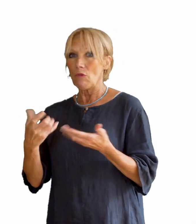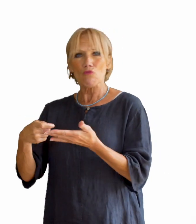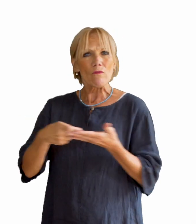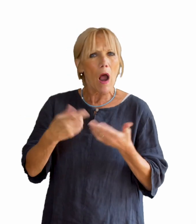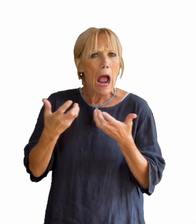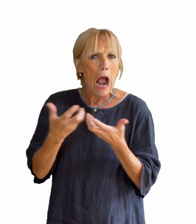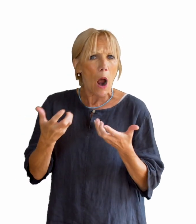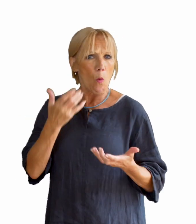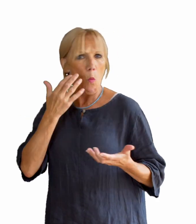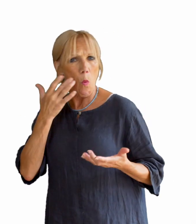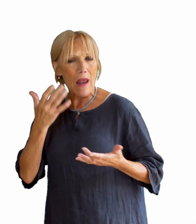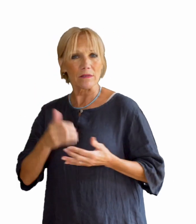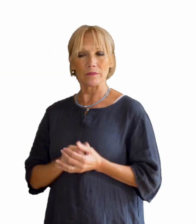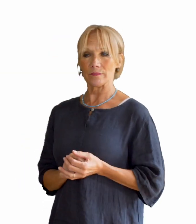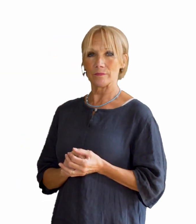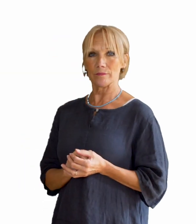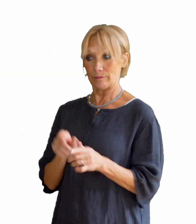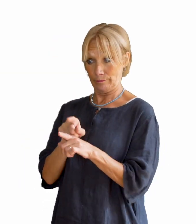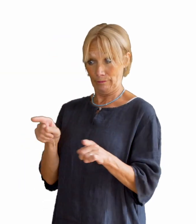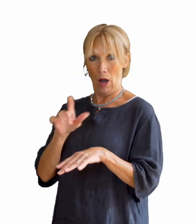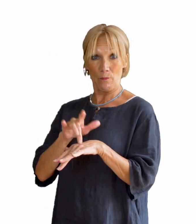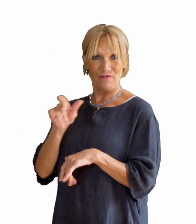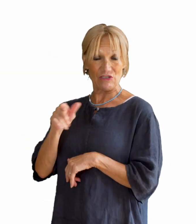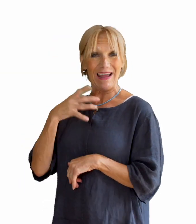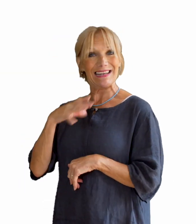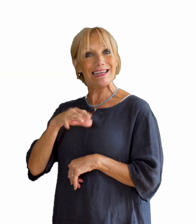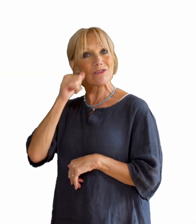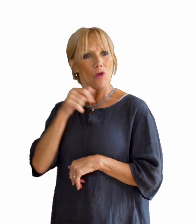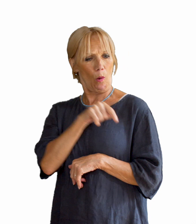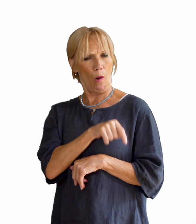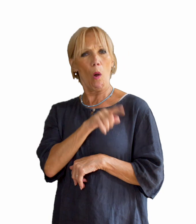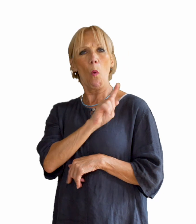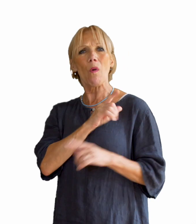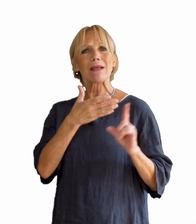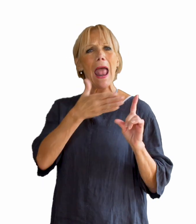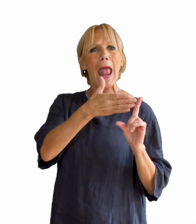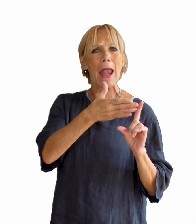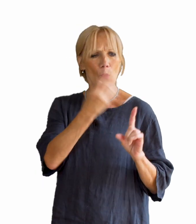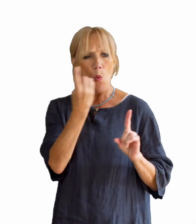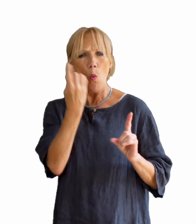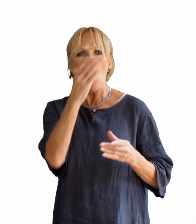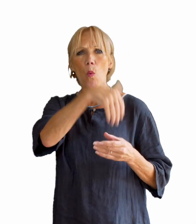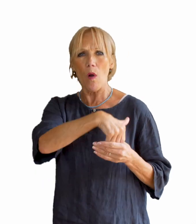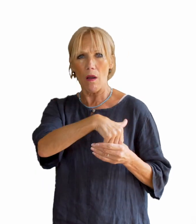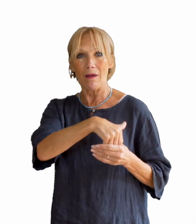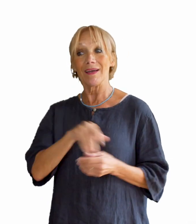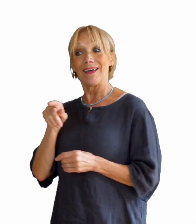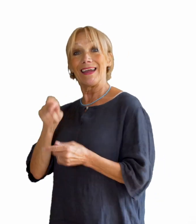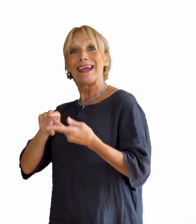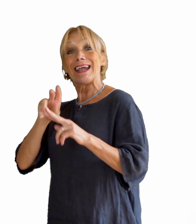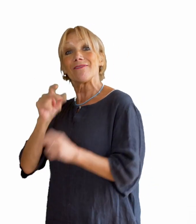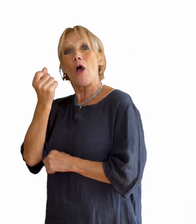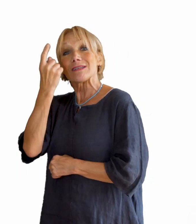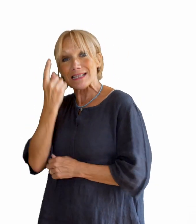to refer. Health and social care professionals need to know what meeting centres aim to do and for whom. If professionals understand